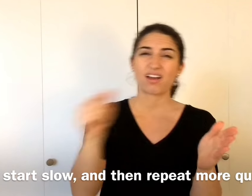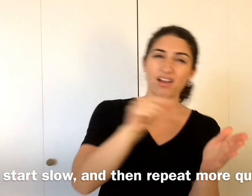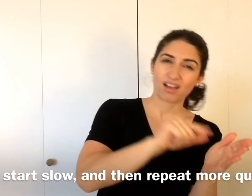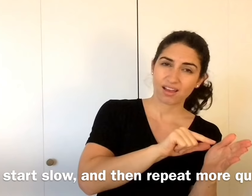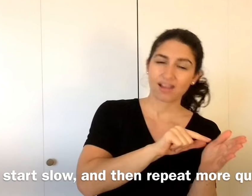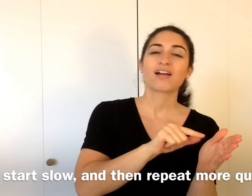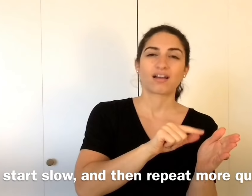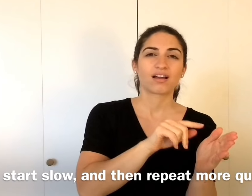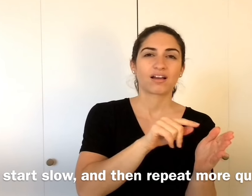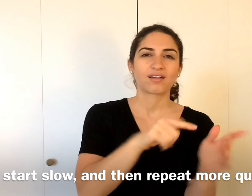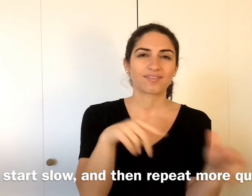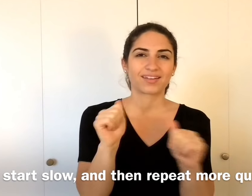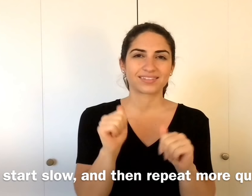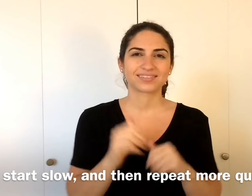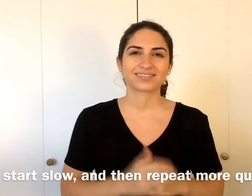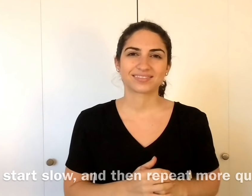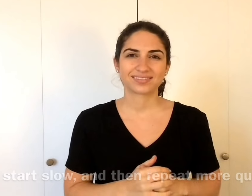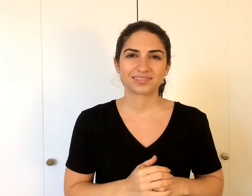we'll go back to the beginning and do it again more quickly.